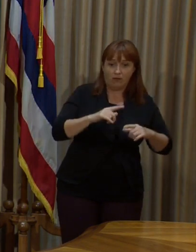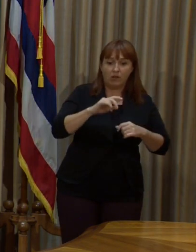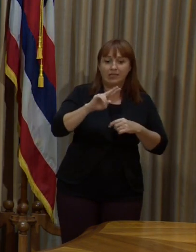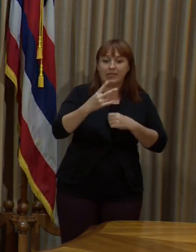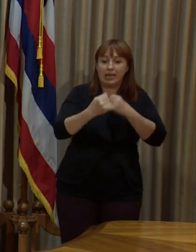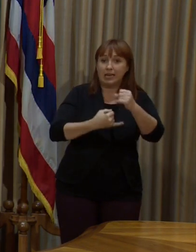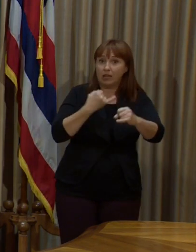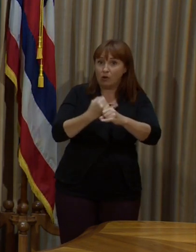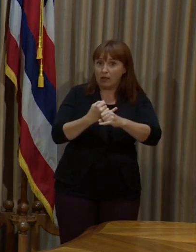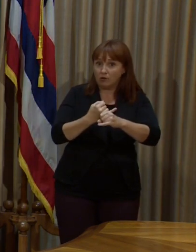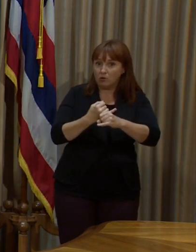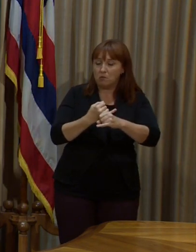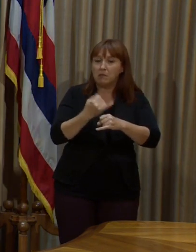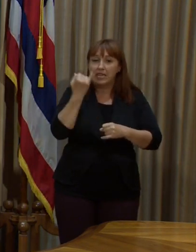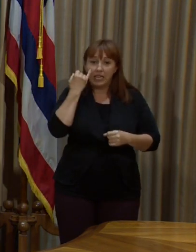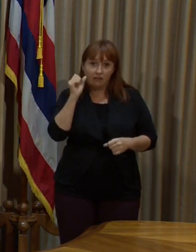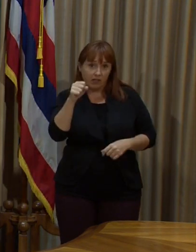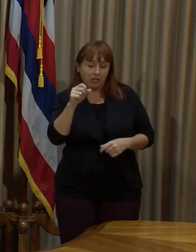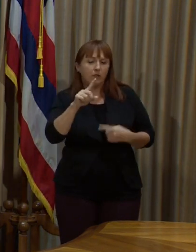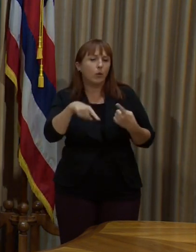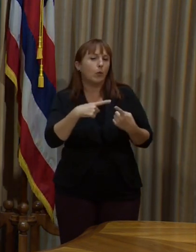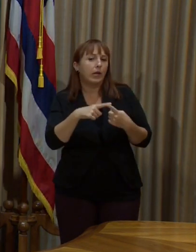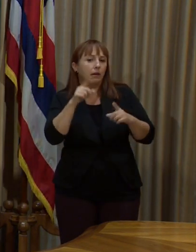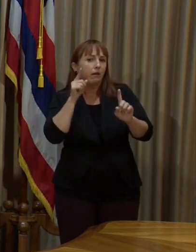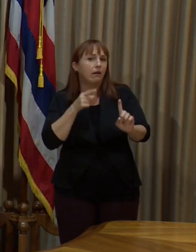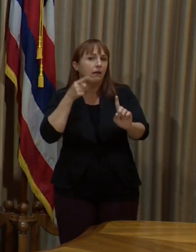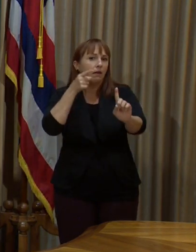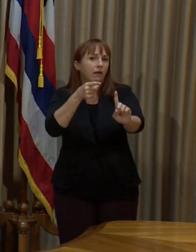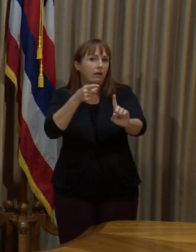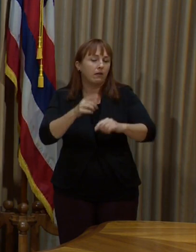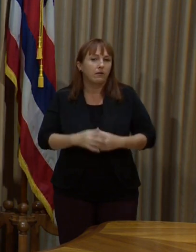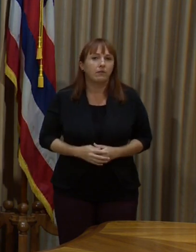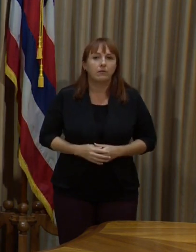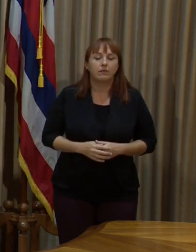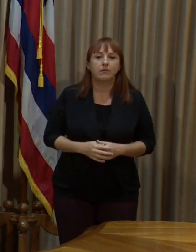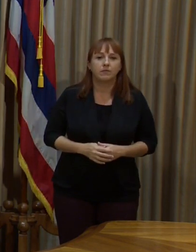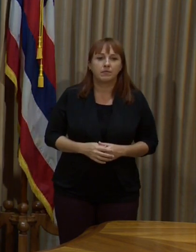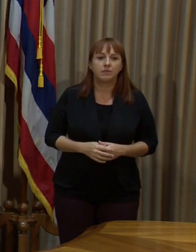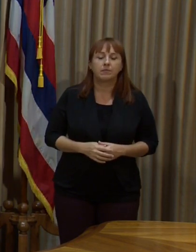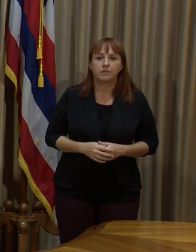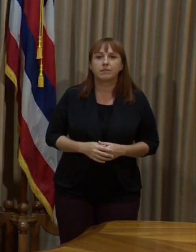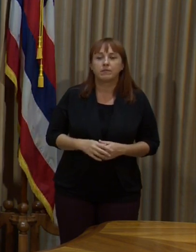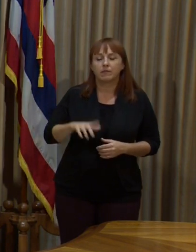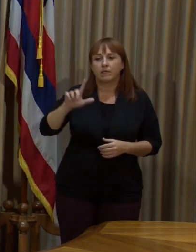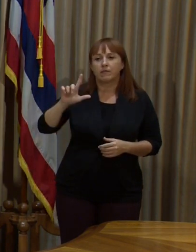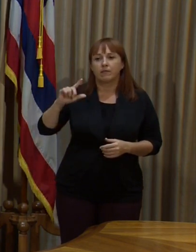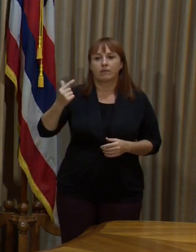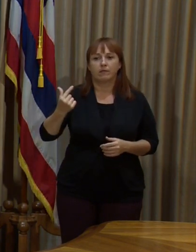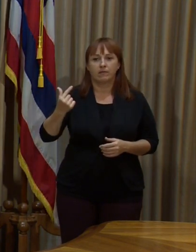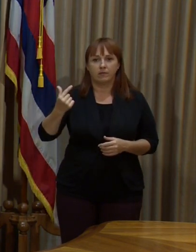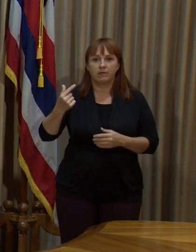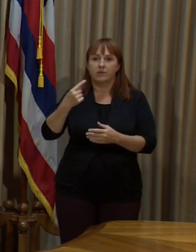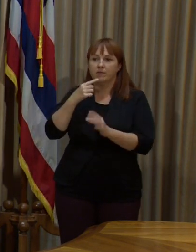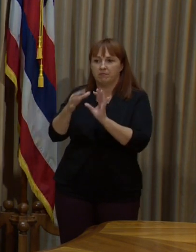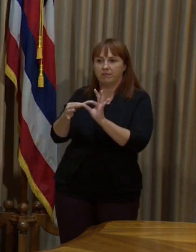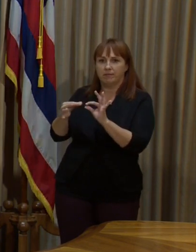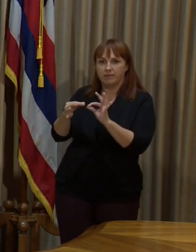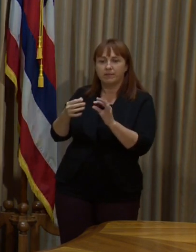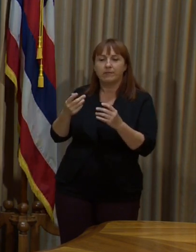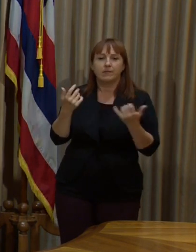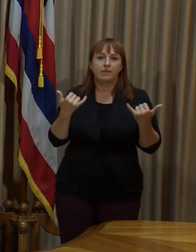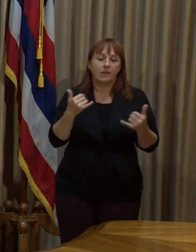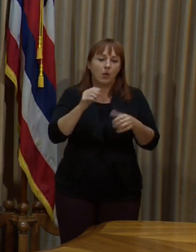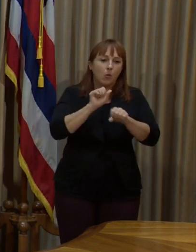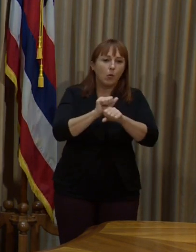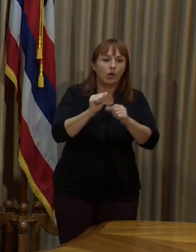And when would that be a target? Certainly, Allison, as Lieutenant Governor had said, we are working to